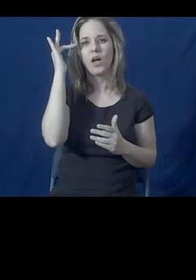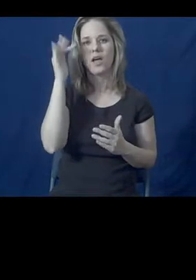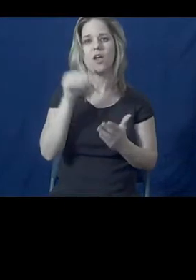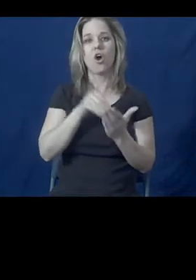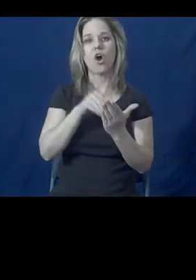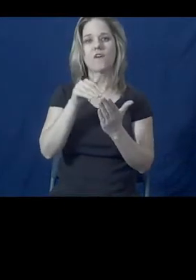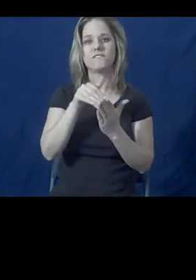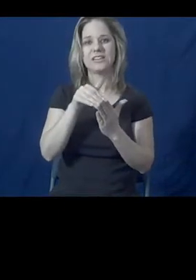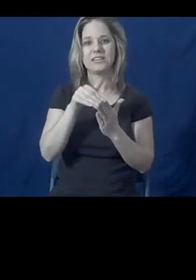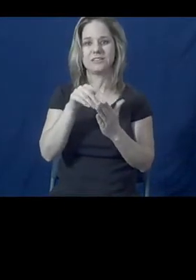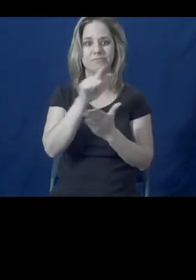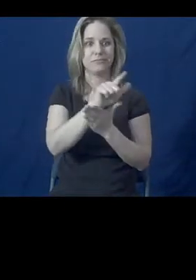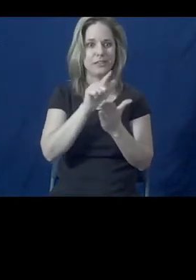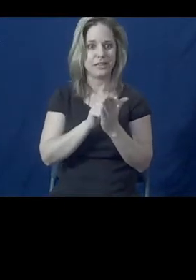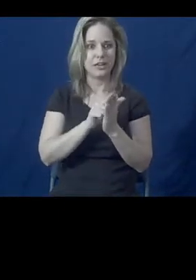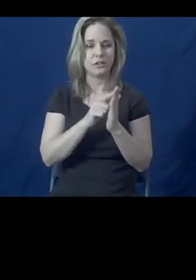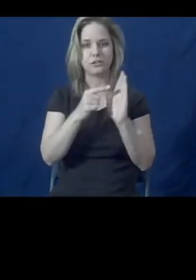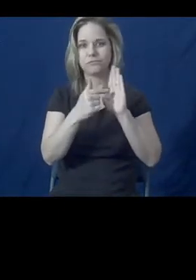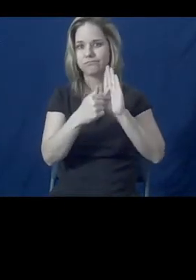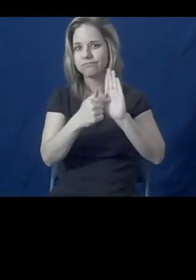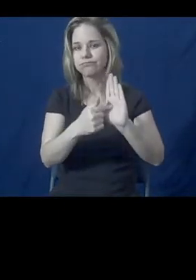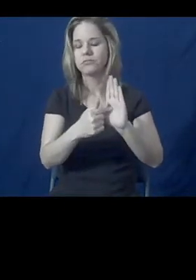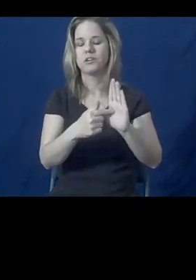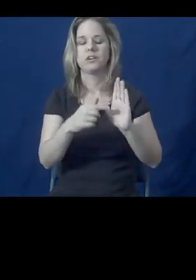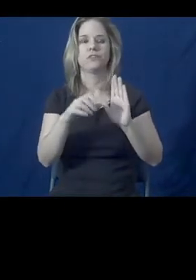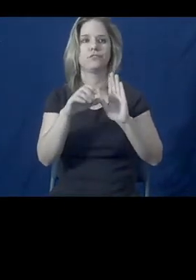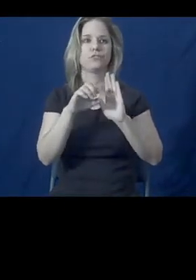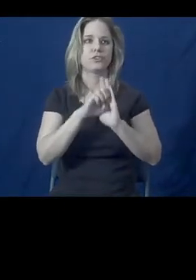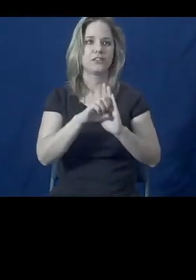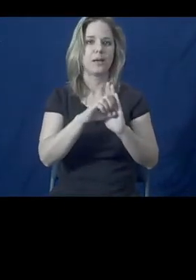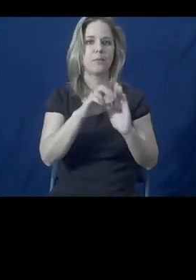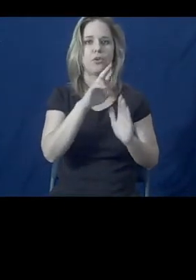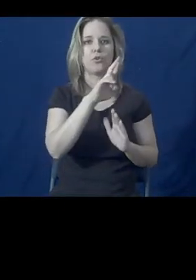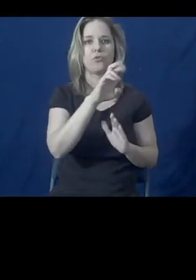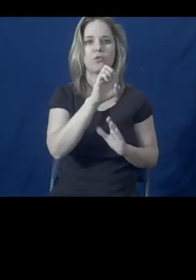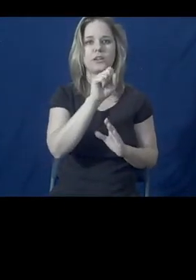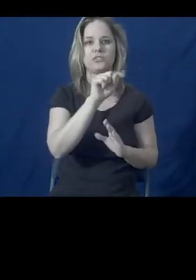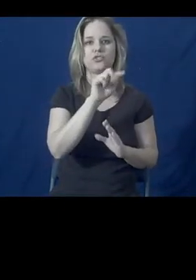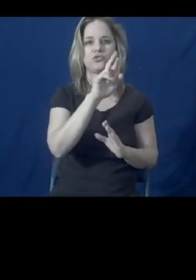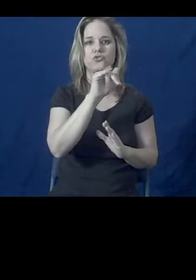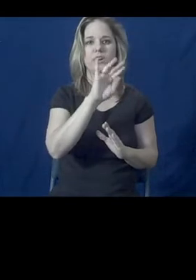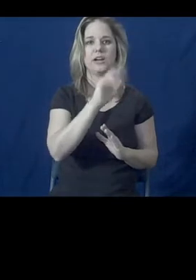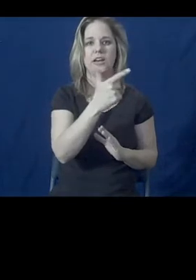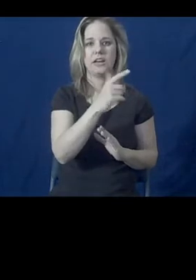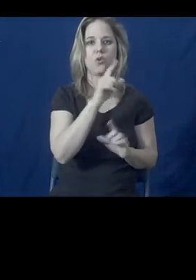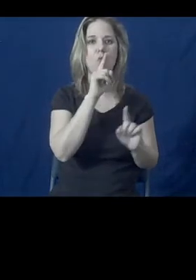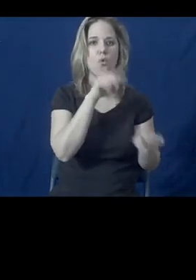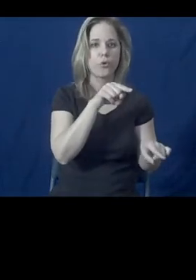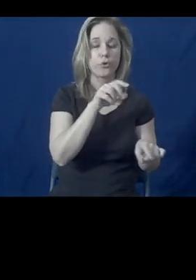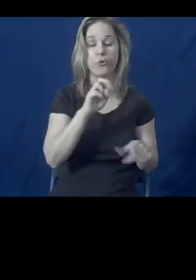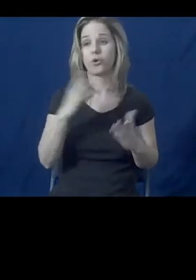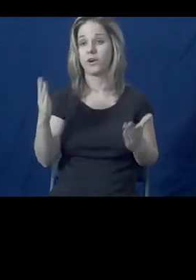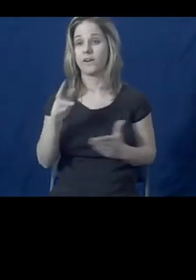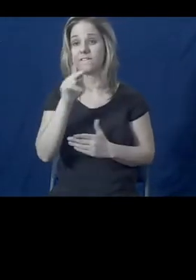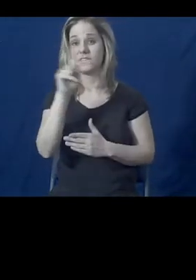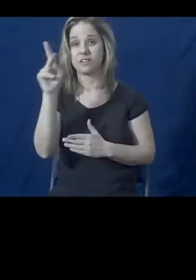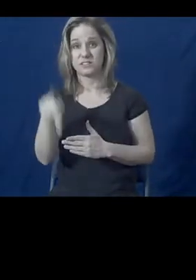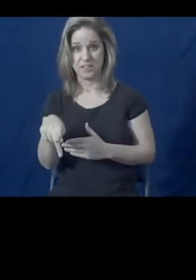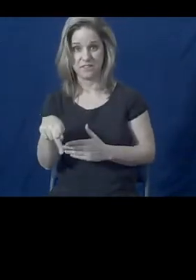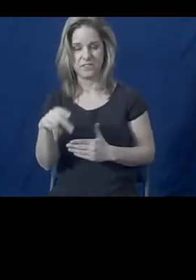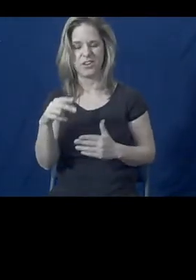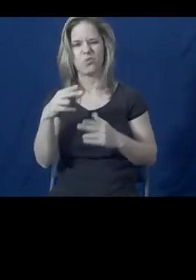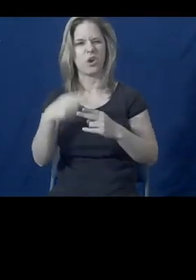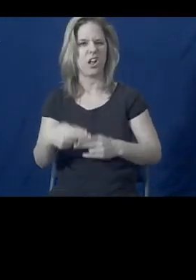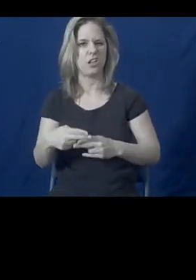provisions in law, like a restraining order, or in Philadelphia we have a protection from abuse order, which provides